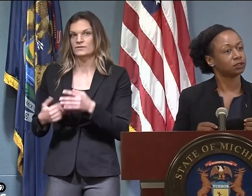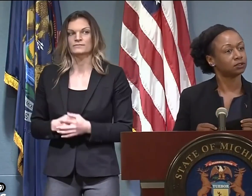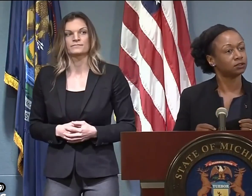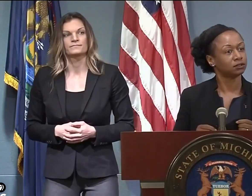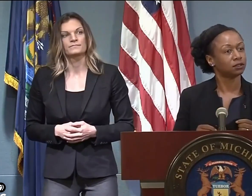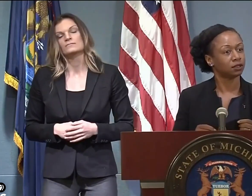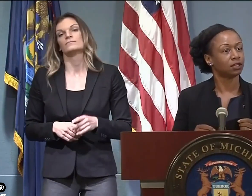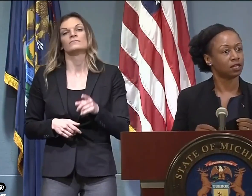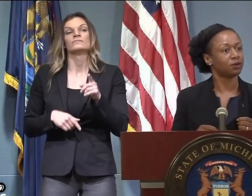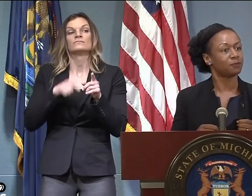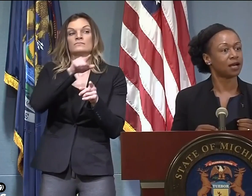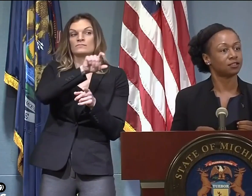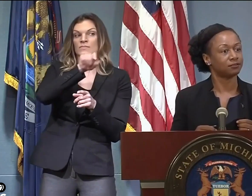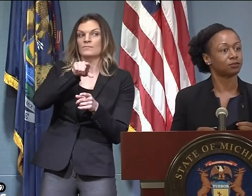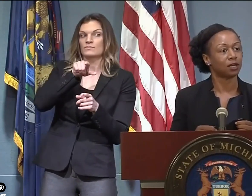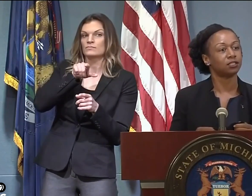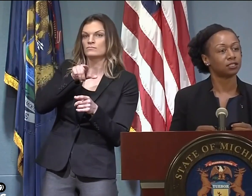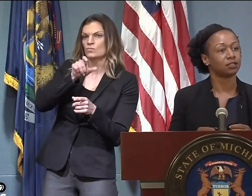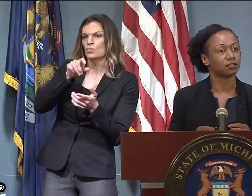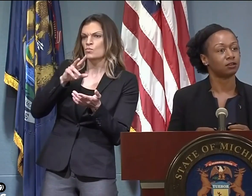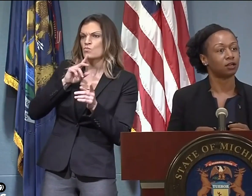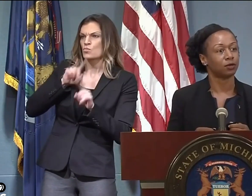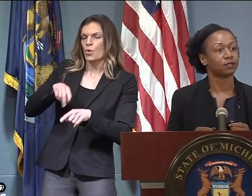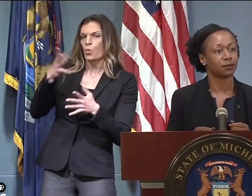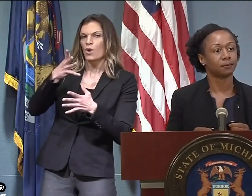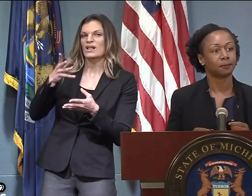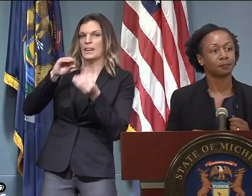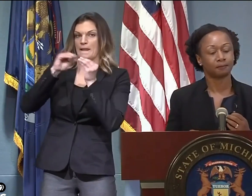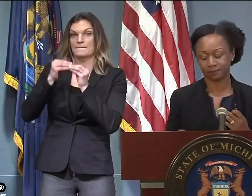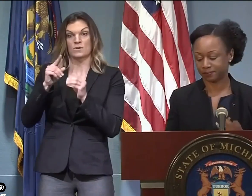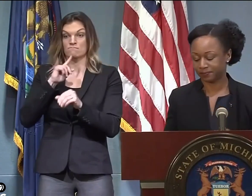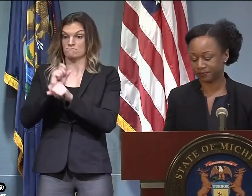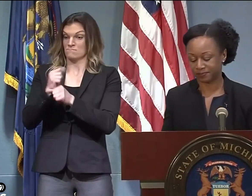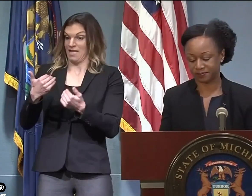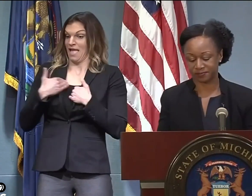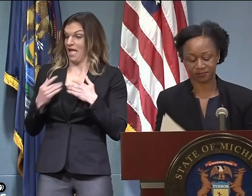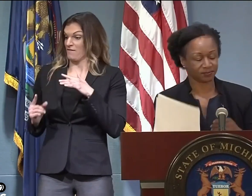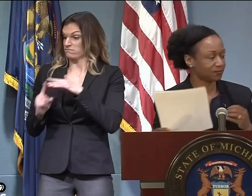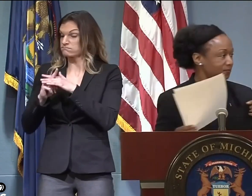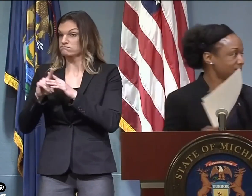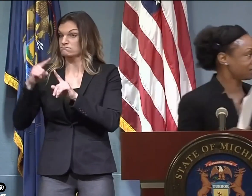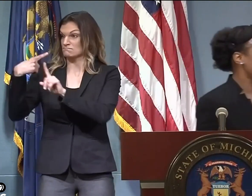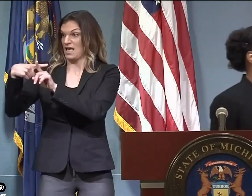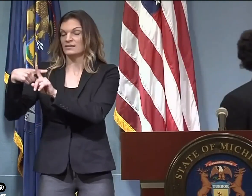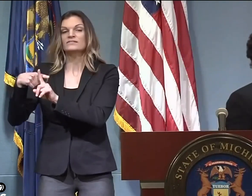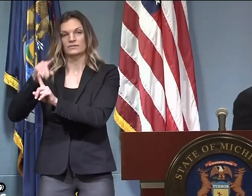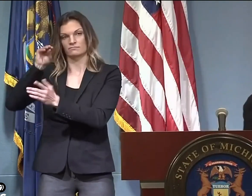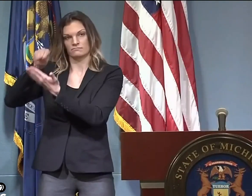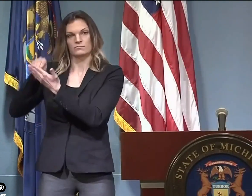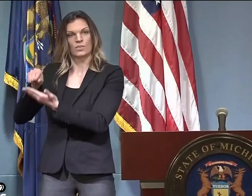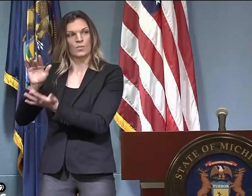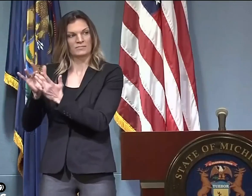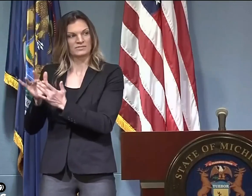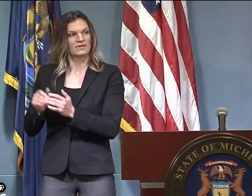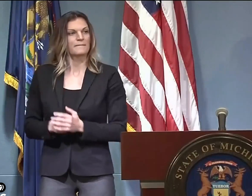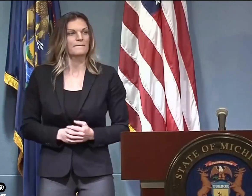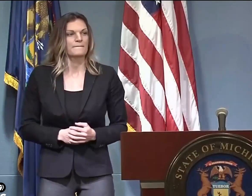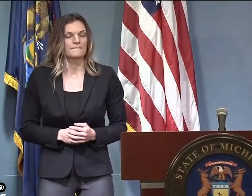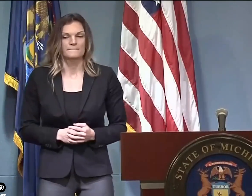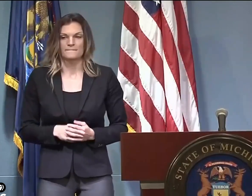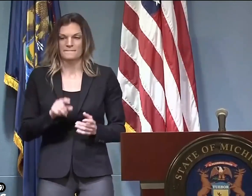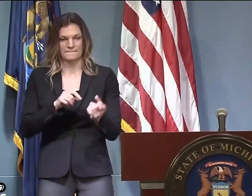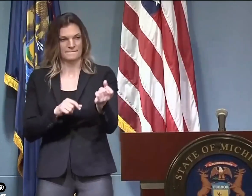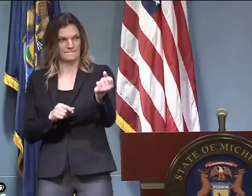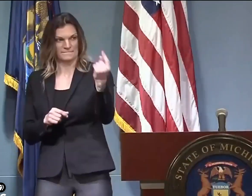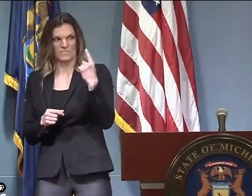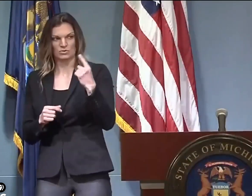number of them? The numbers. The number of positive serology tests are on our website.-hmm. Is that the